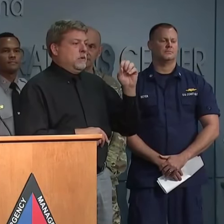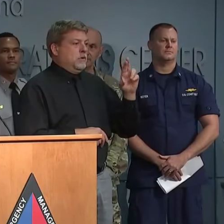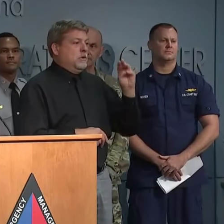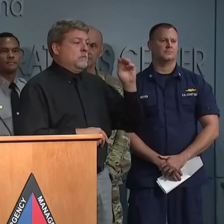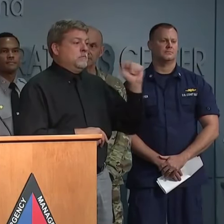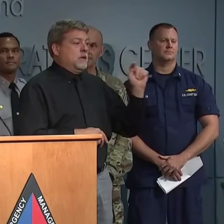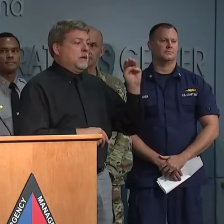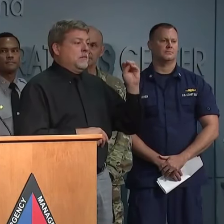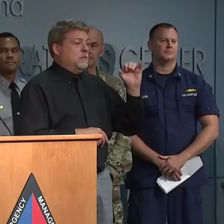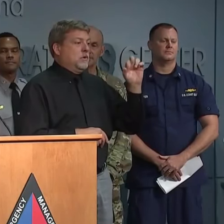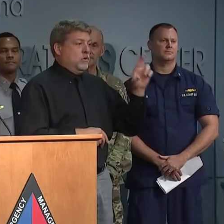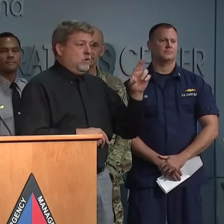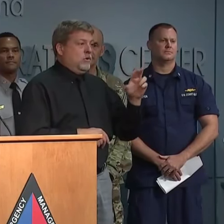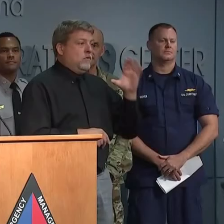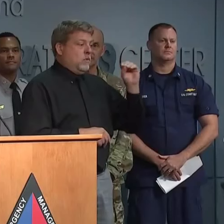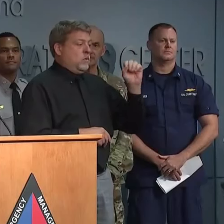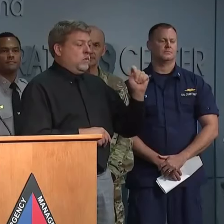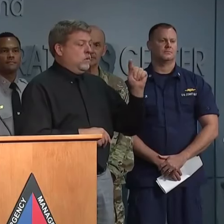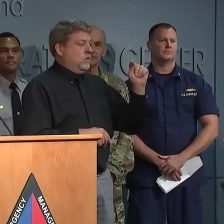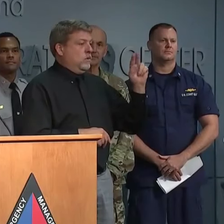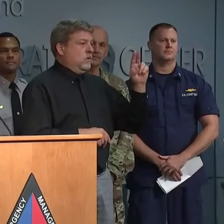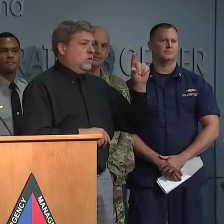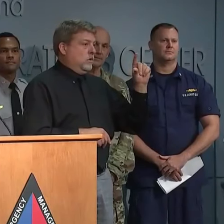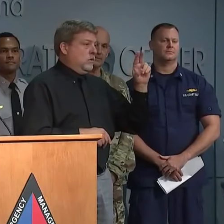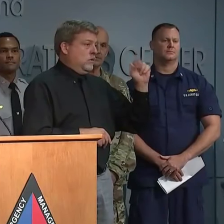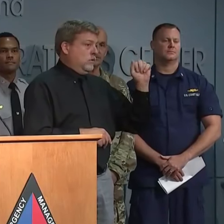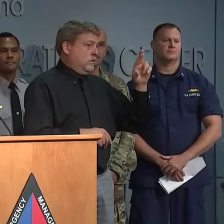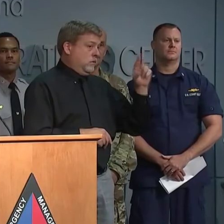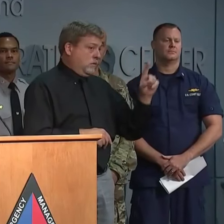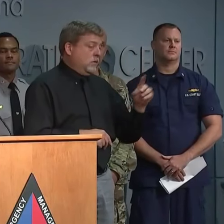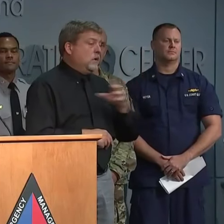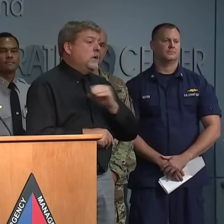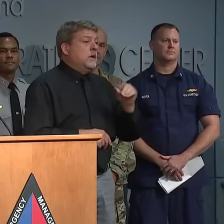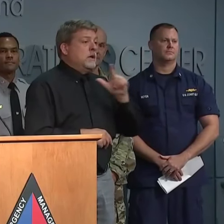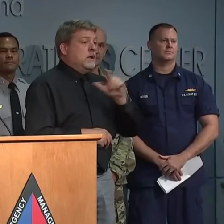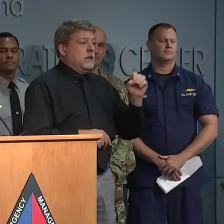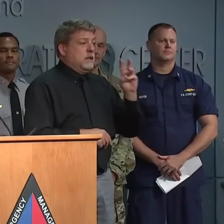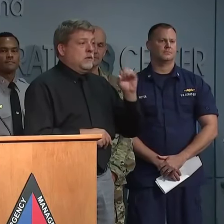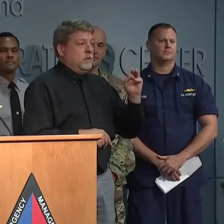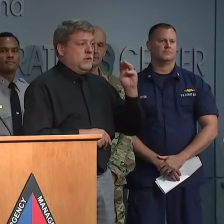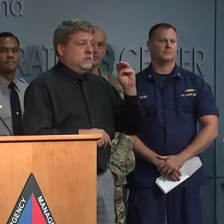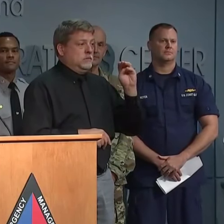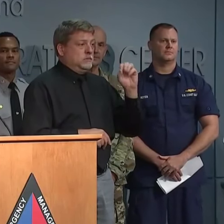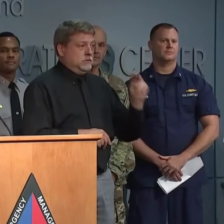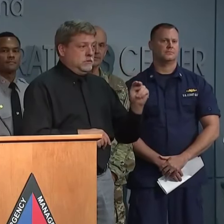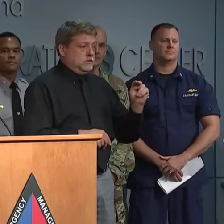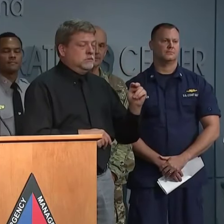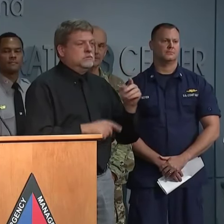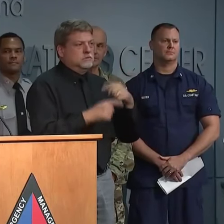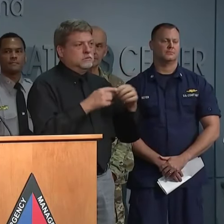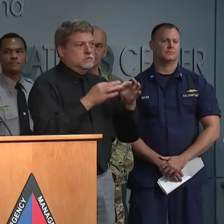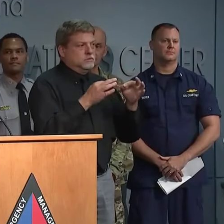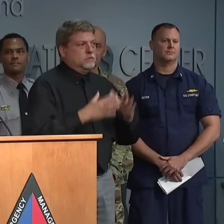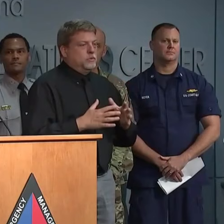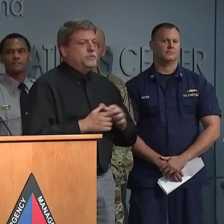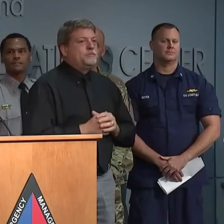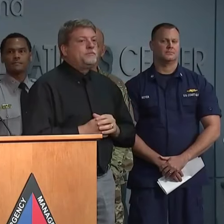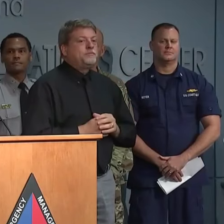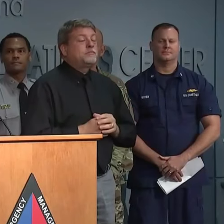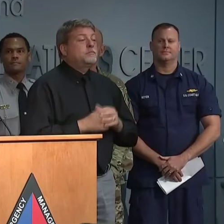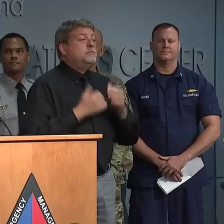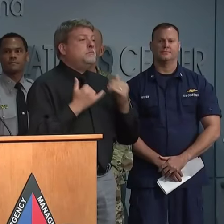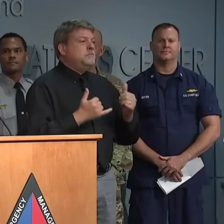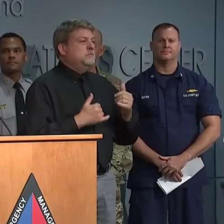and Lee Williamson, who is our sign language interpreter. First, I'm going to recognize